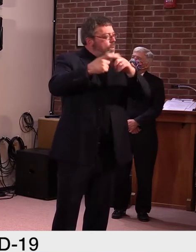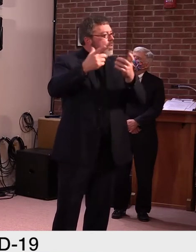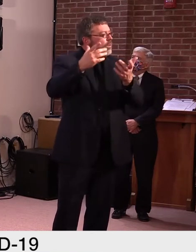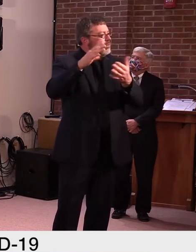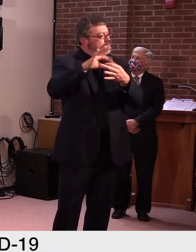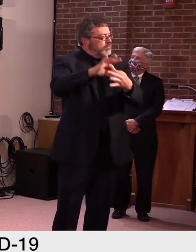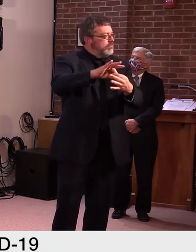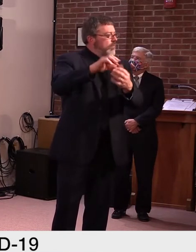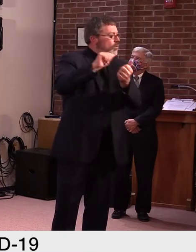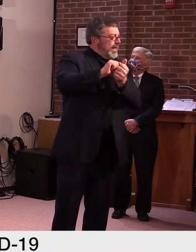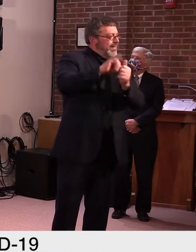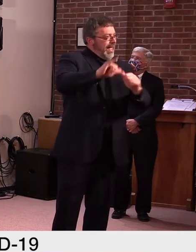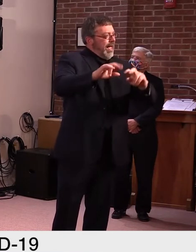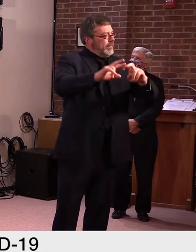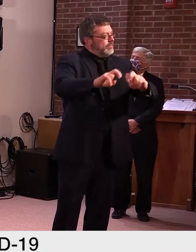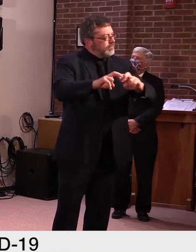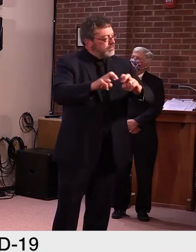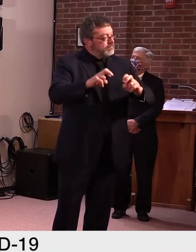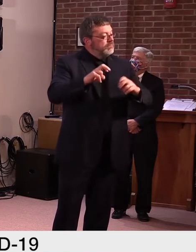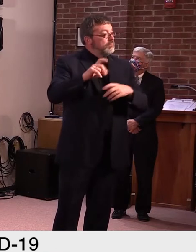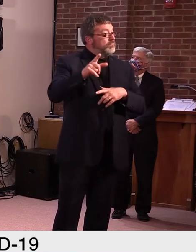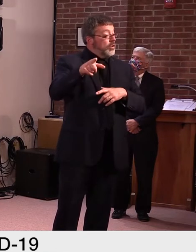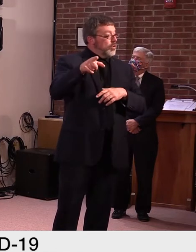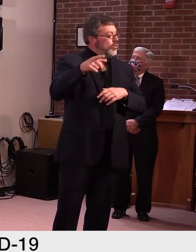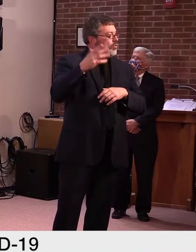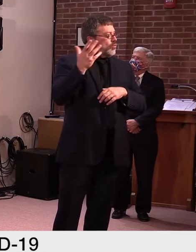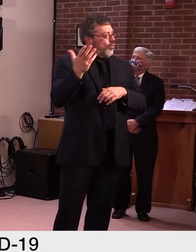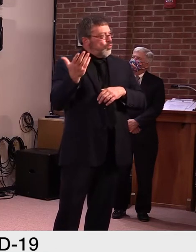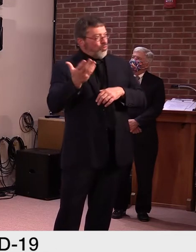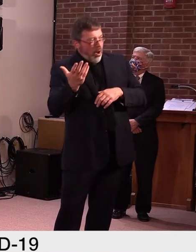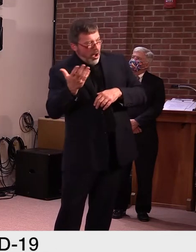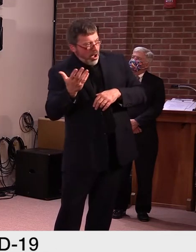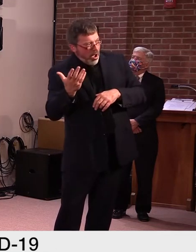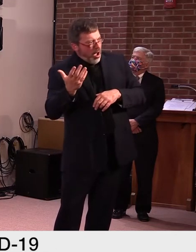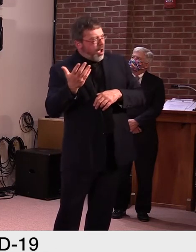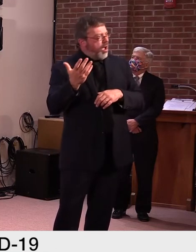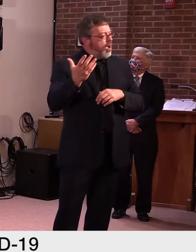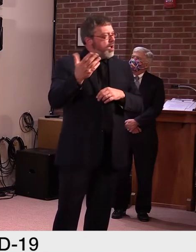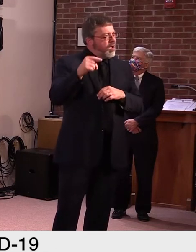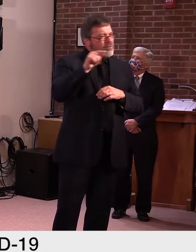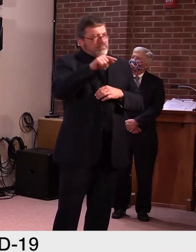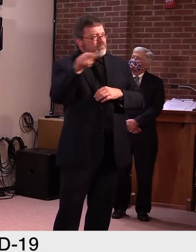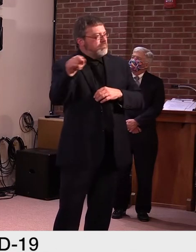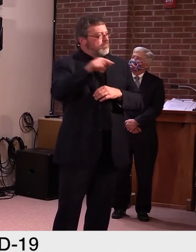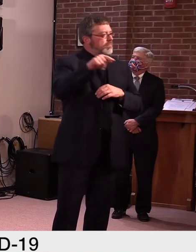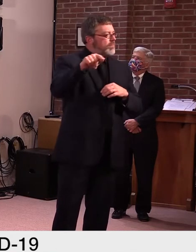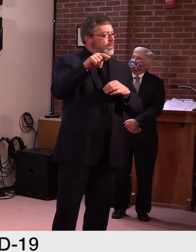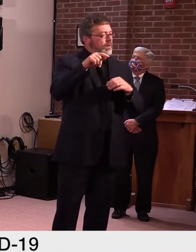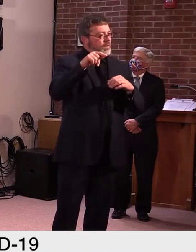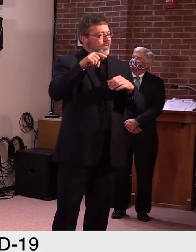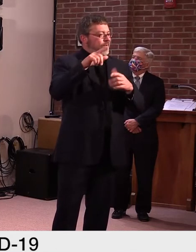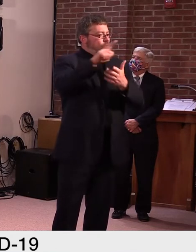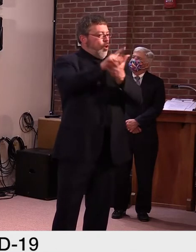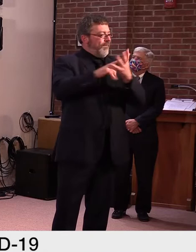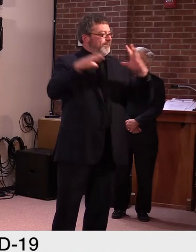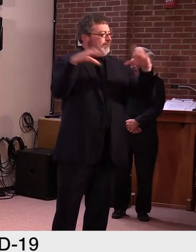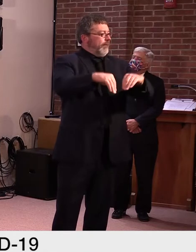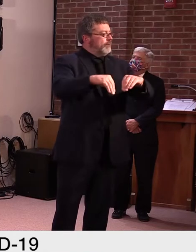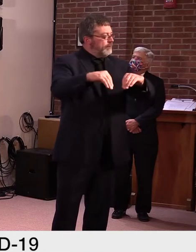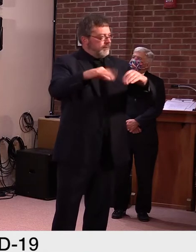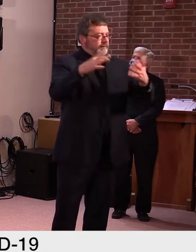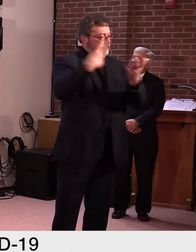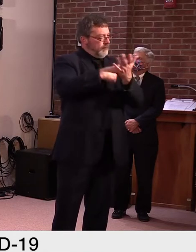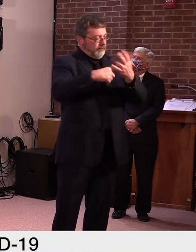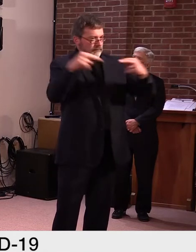by a couple of different attorneys, including a prosecutor and a private attorney on compliance with, uh, with a variety of potentially